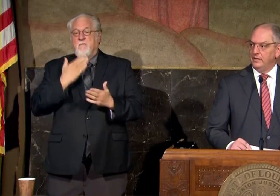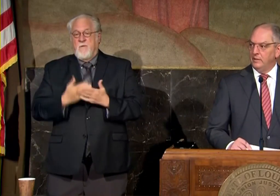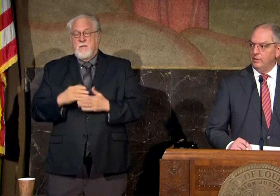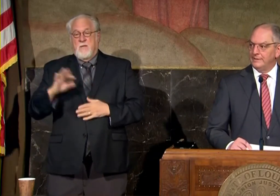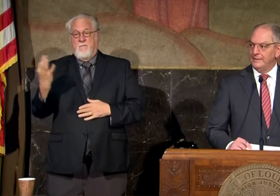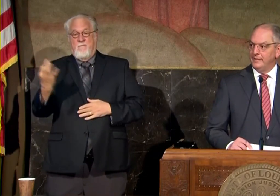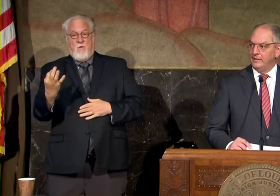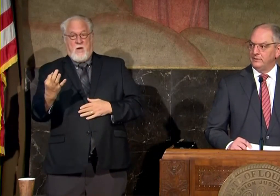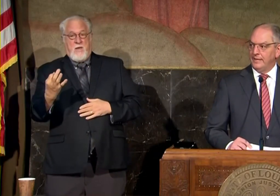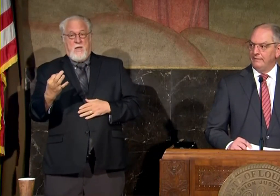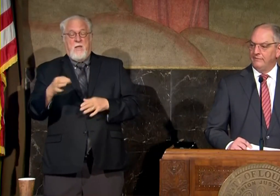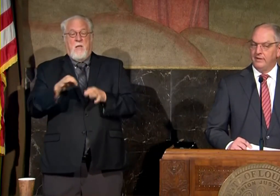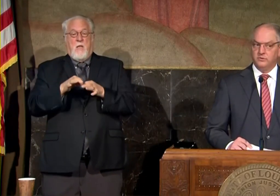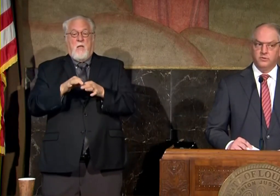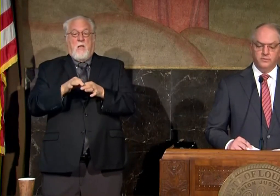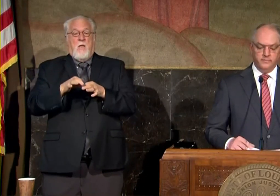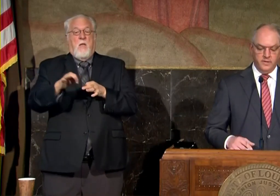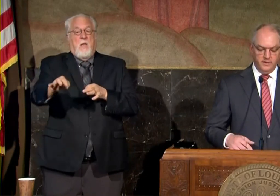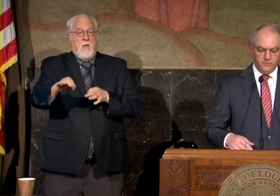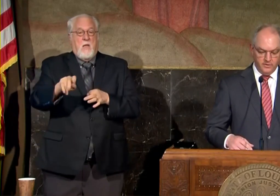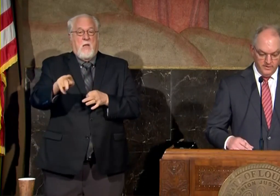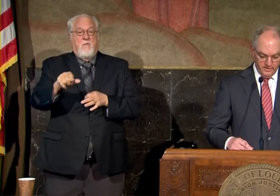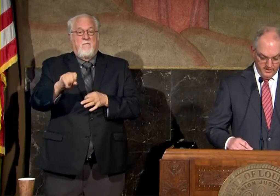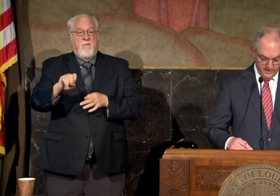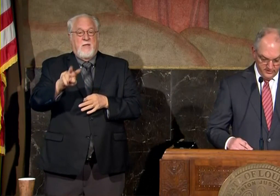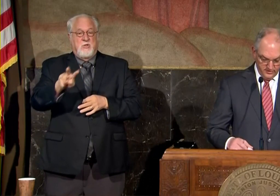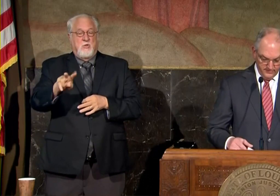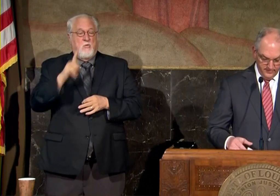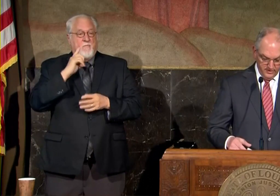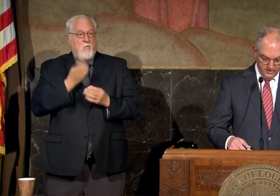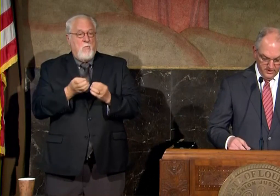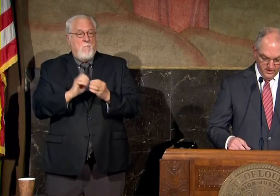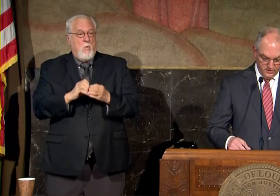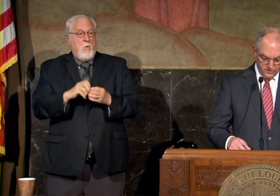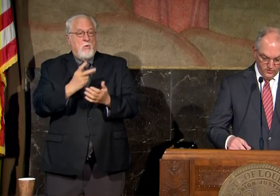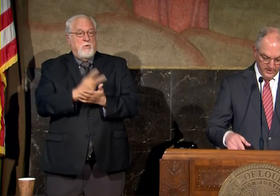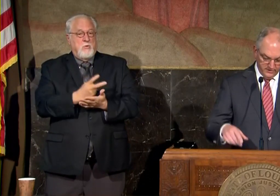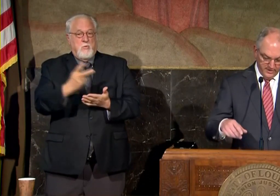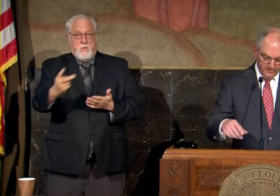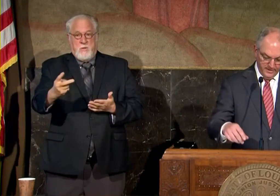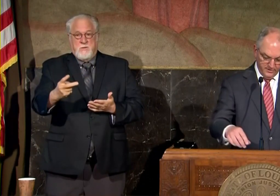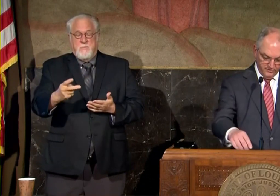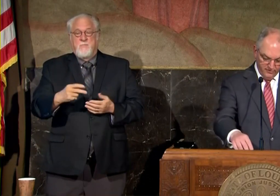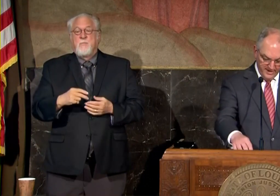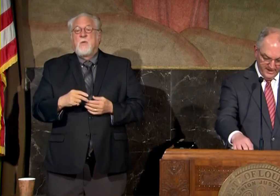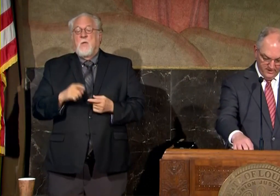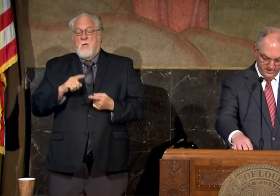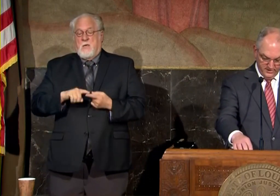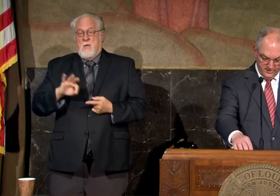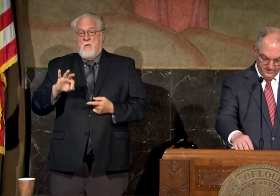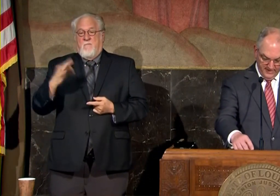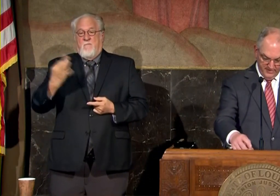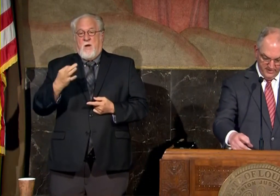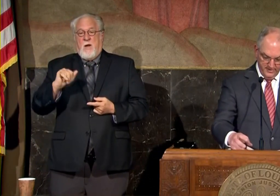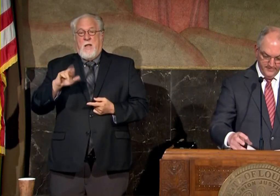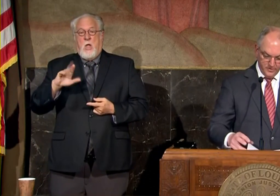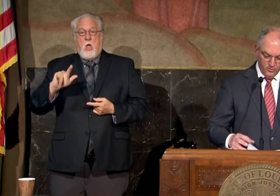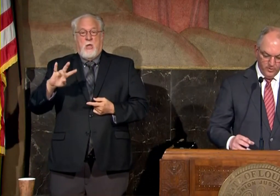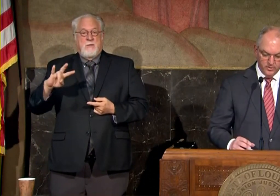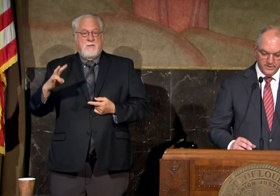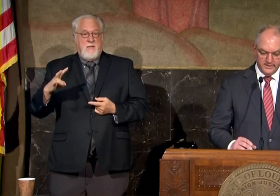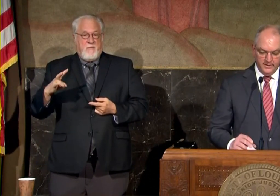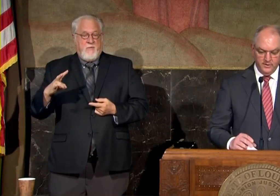that will extend us in phase two for an additional two weeks that will be until Friday August the 7th